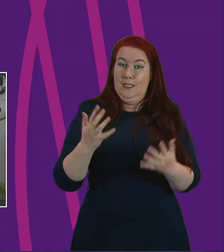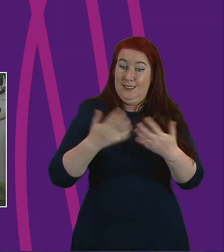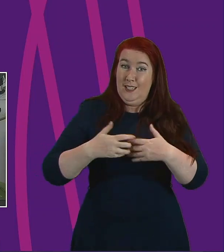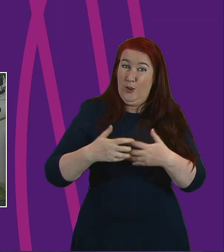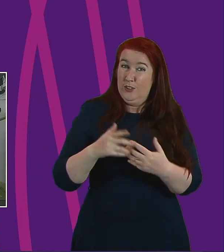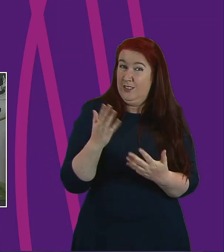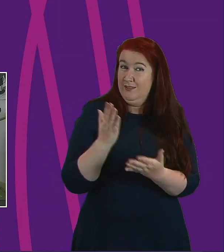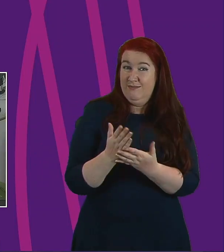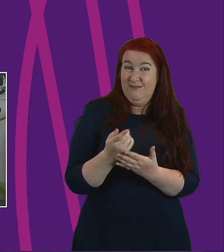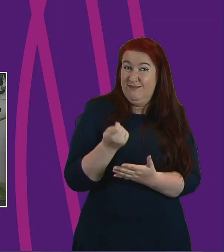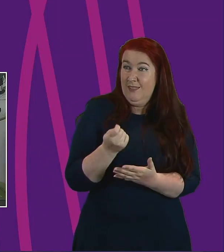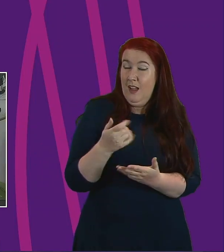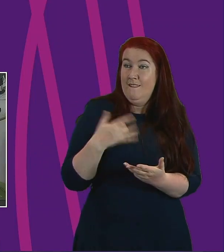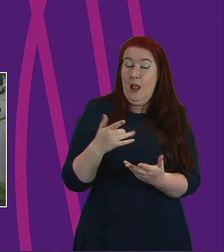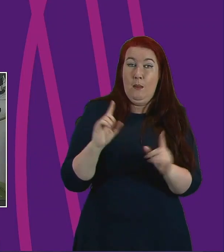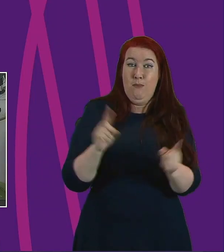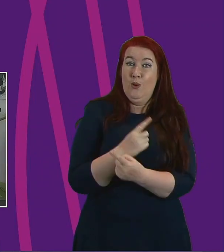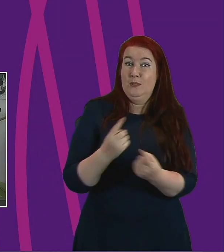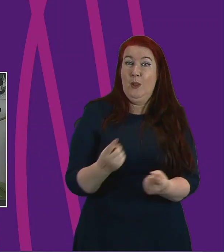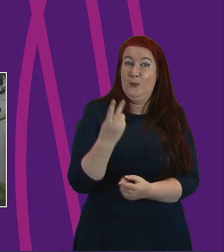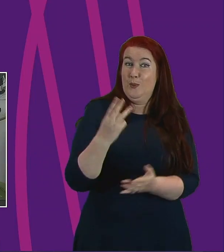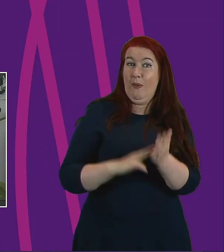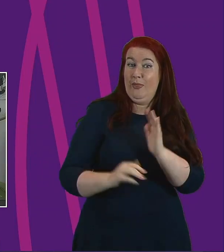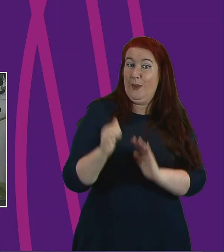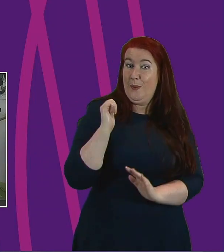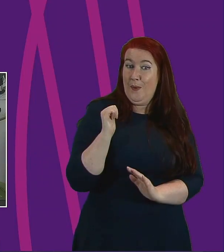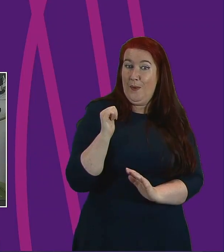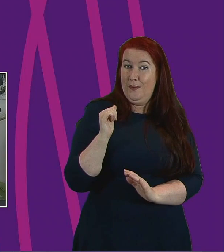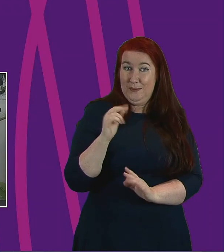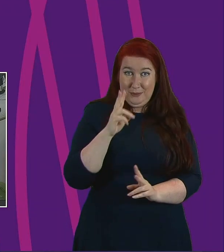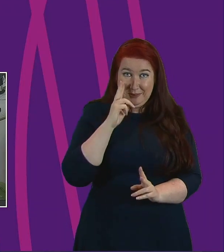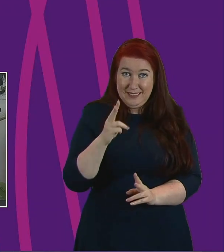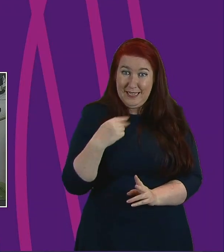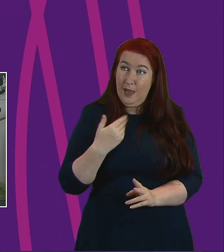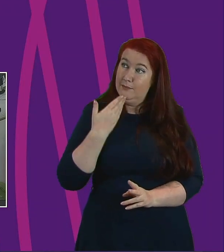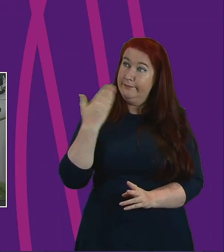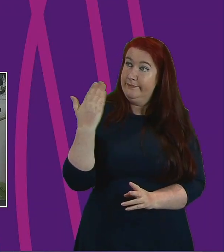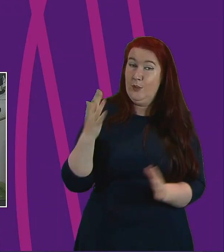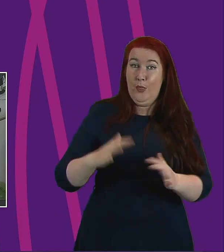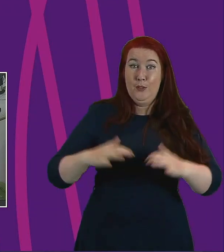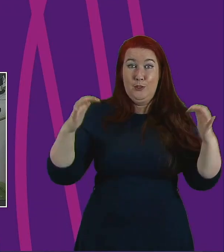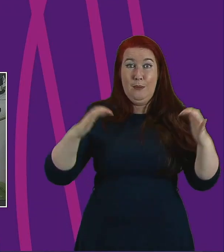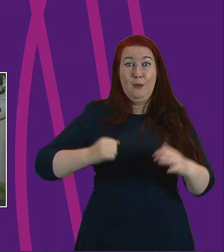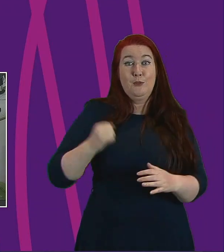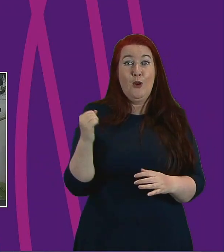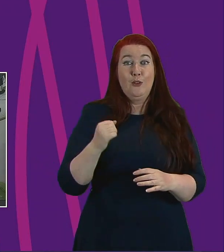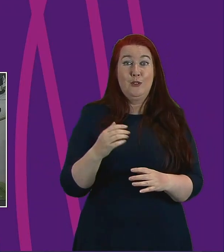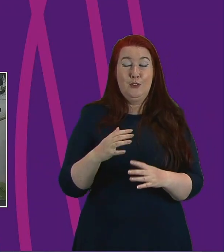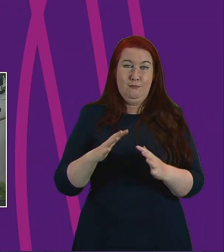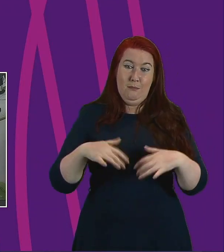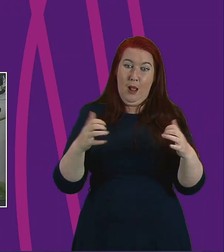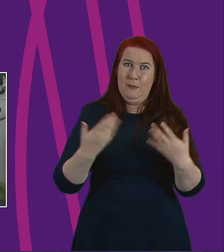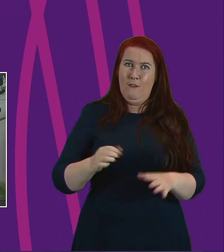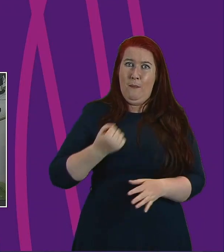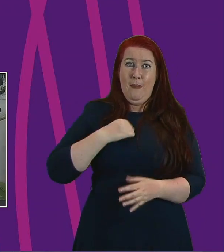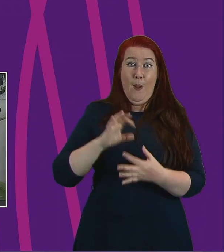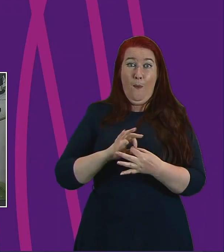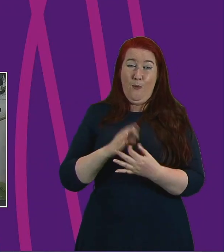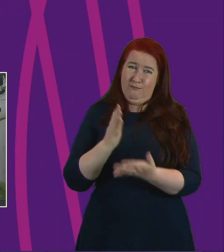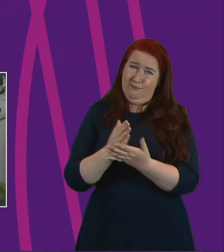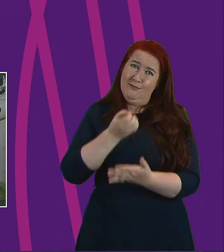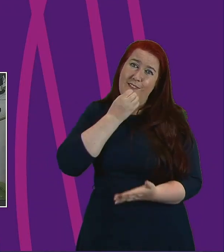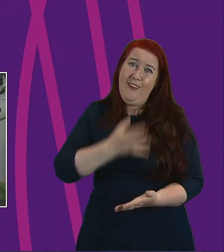impossible a couple of months ago. As you can see, am making a speech to the chamber of the Scottish parliament from my own home, which is brilliant.